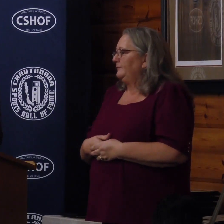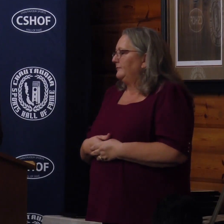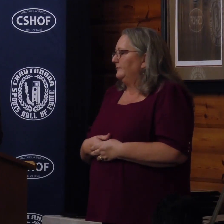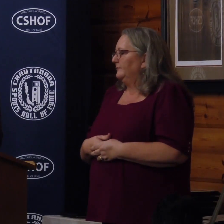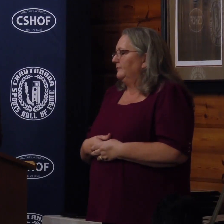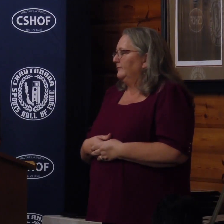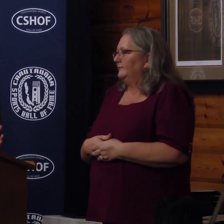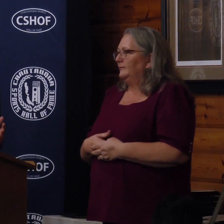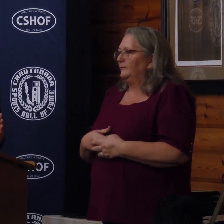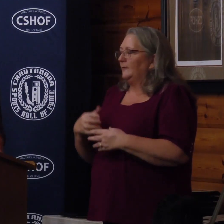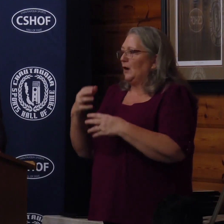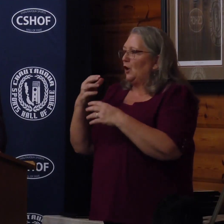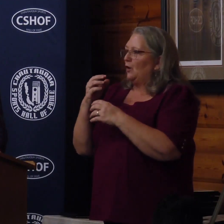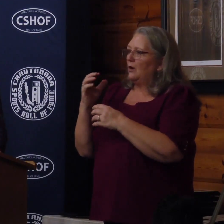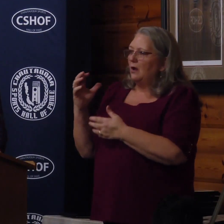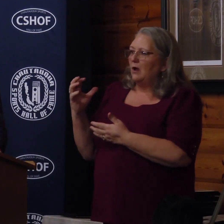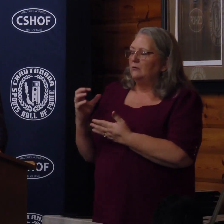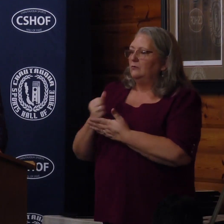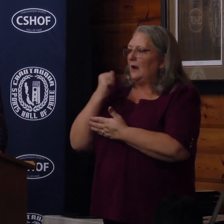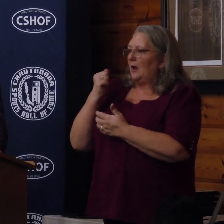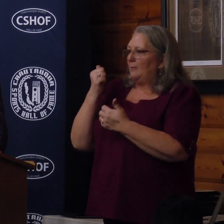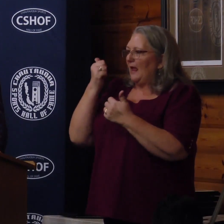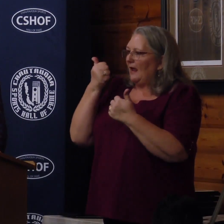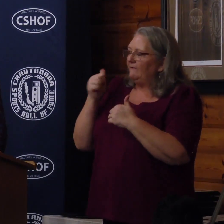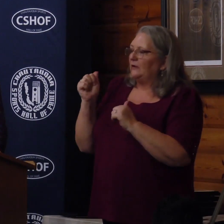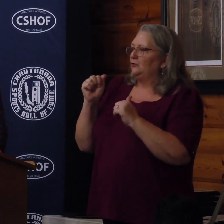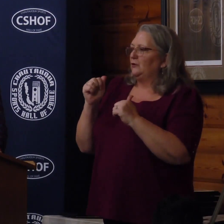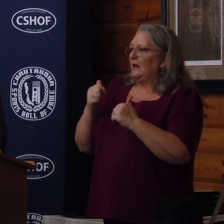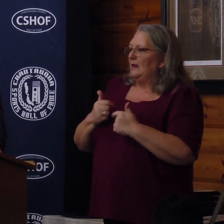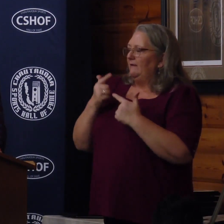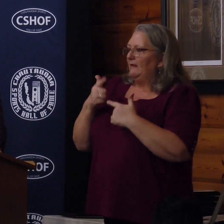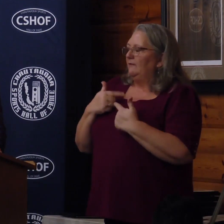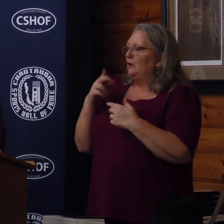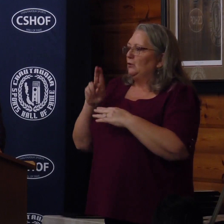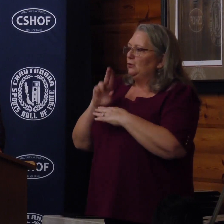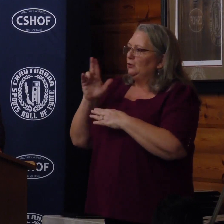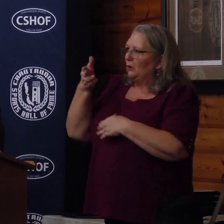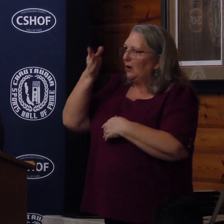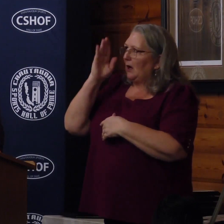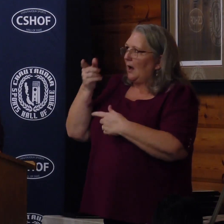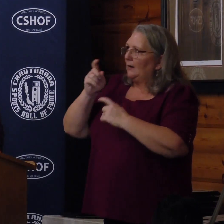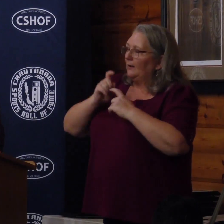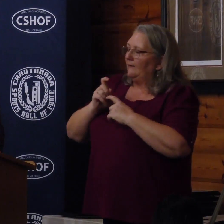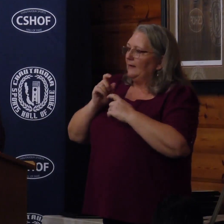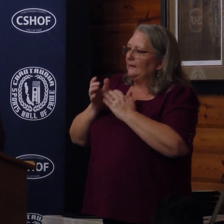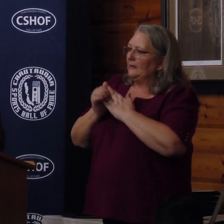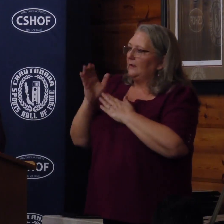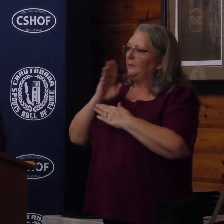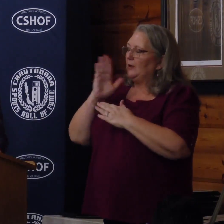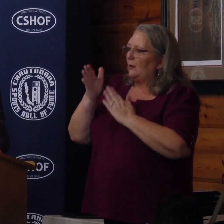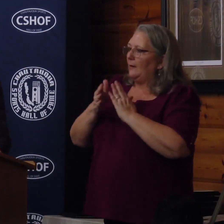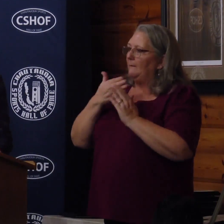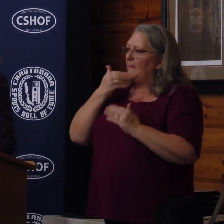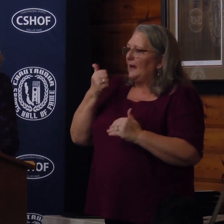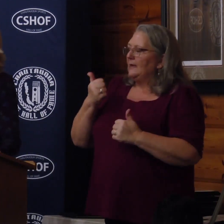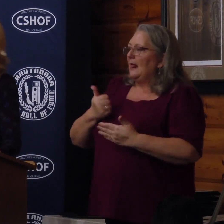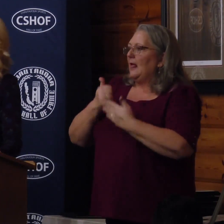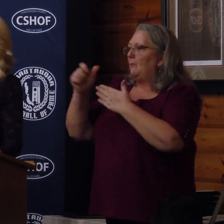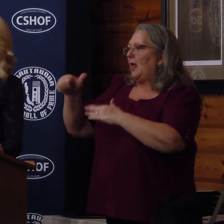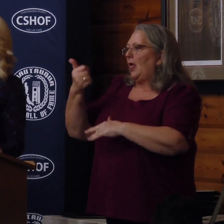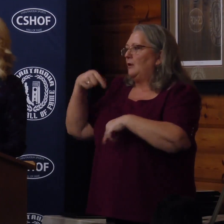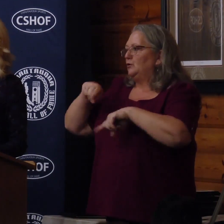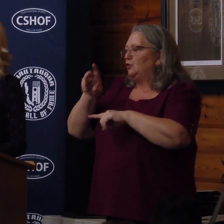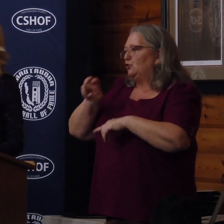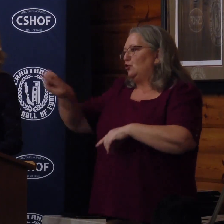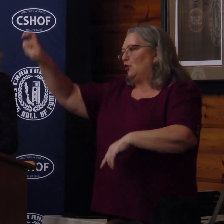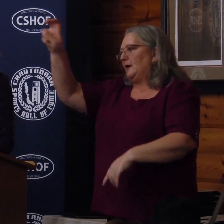Grab adventures, live life, use your God-given talents to be your best, and to help others in your journey. Thank you.